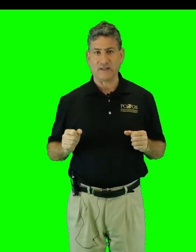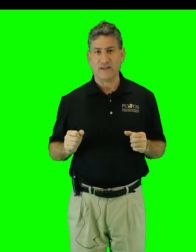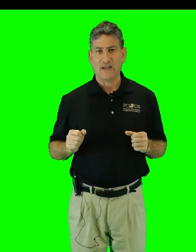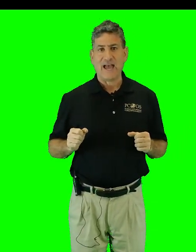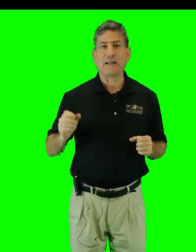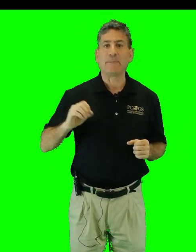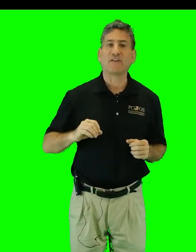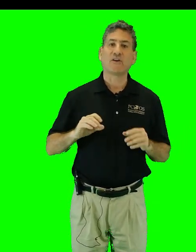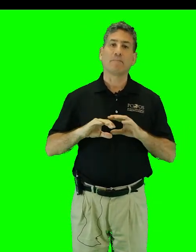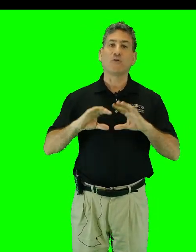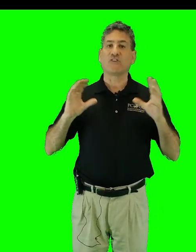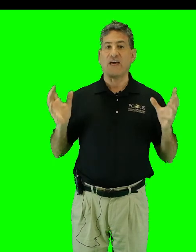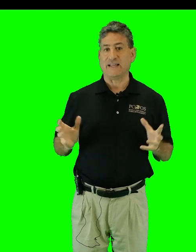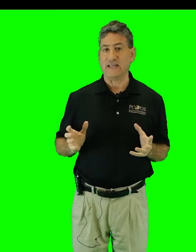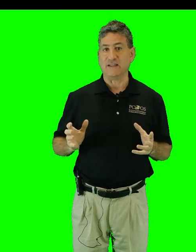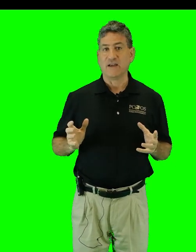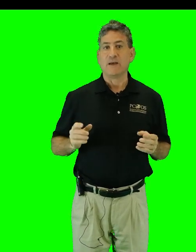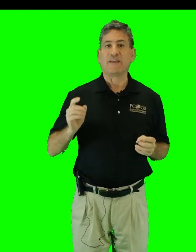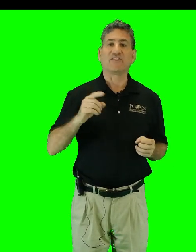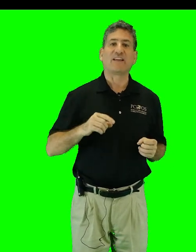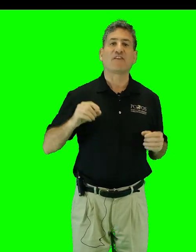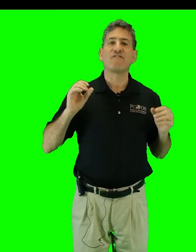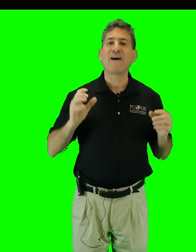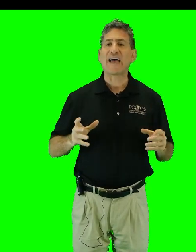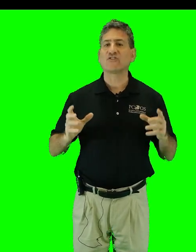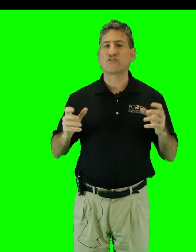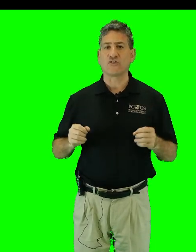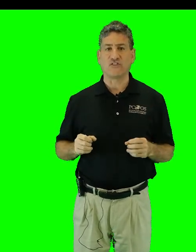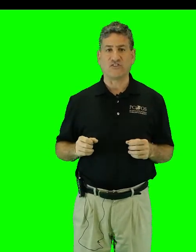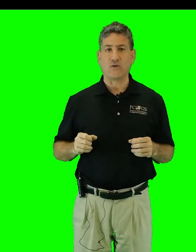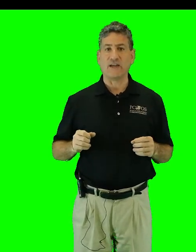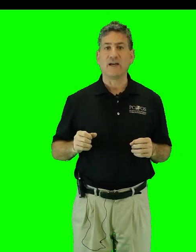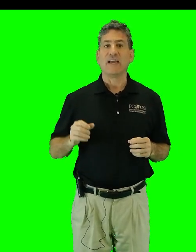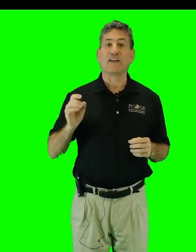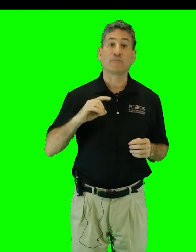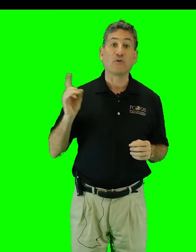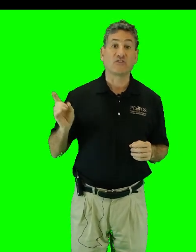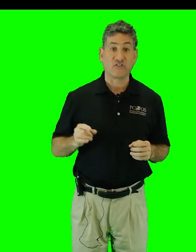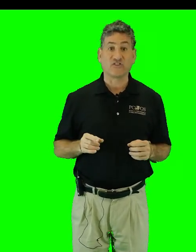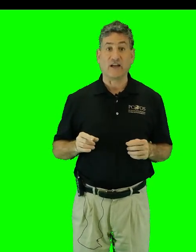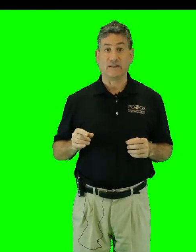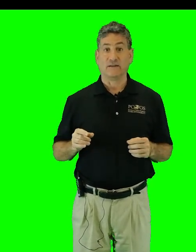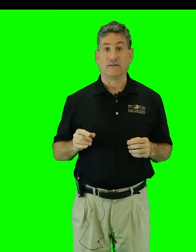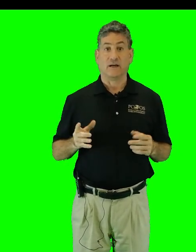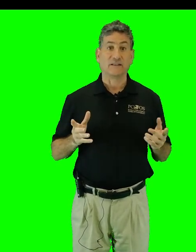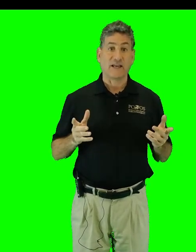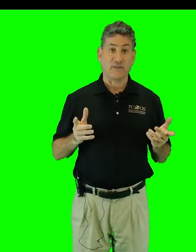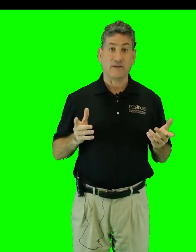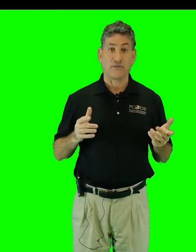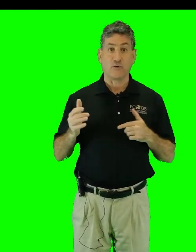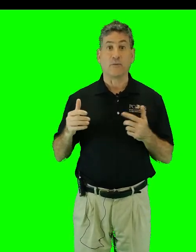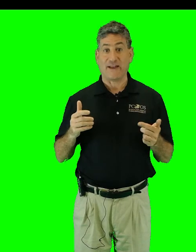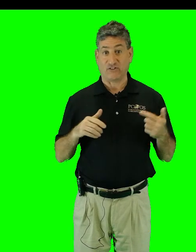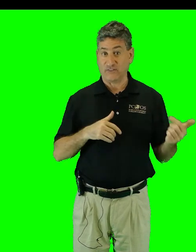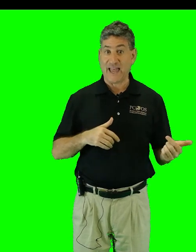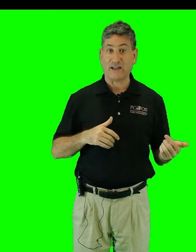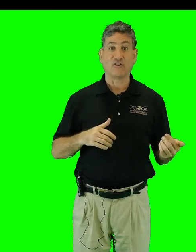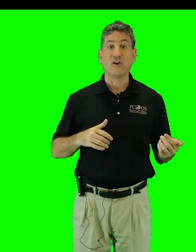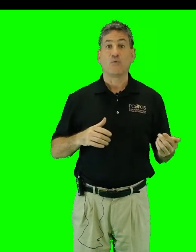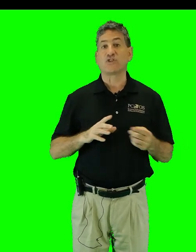and it picks up most of that heat because it has a vast surface area exposed to the sun. Unlike the thermal mass of land, which